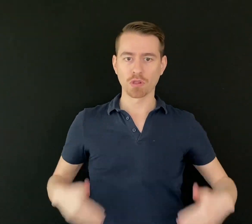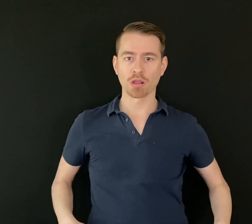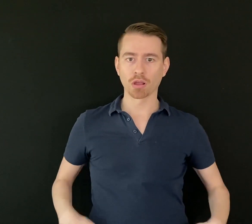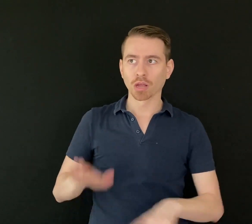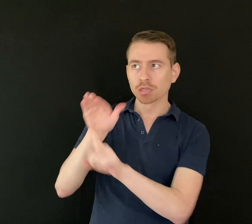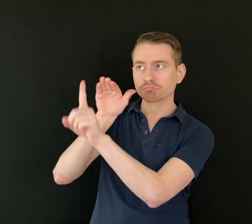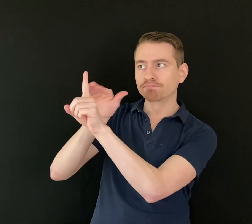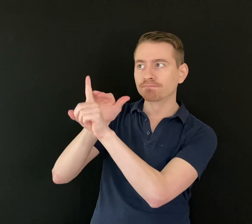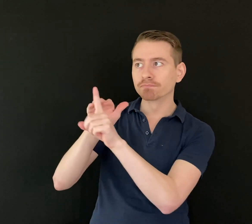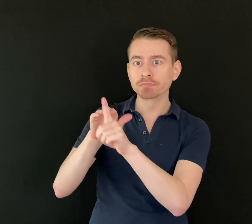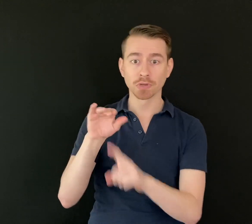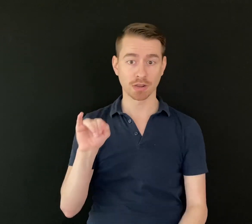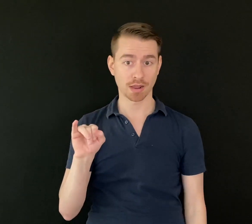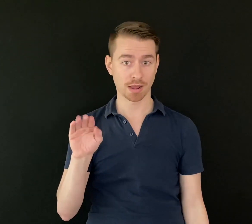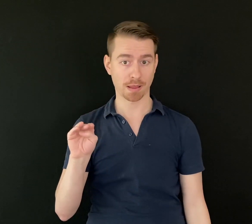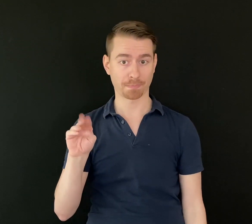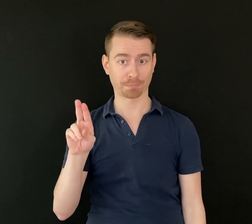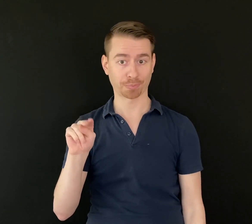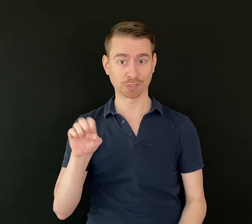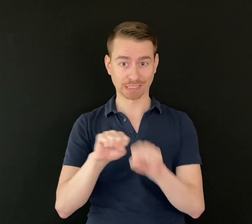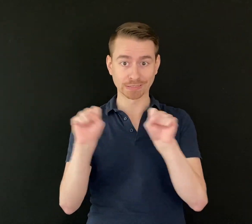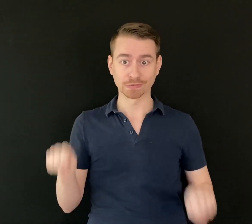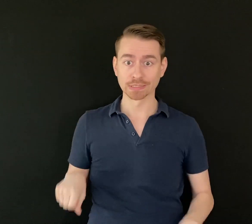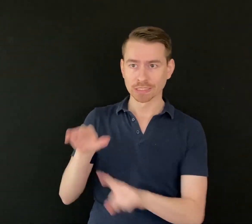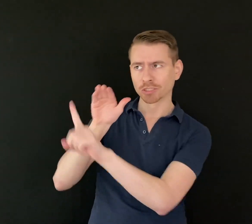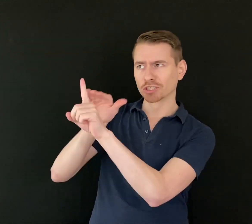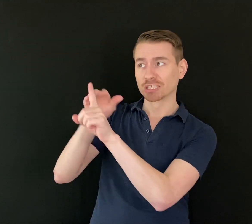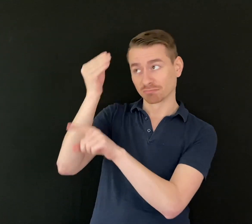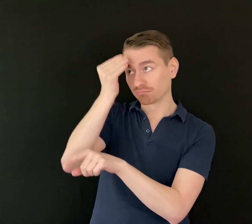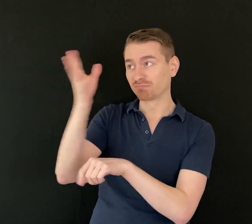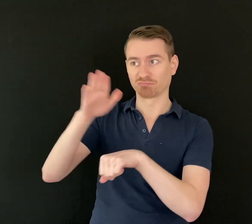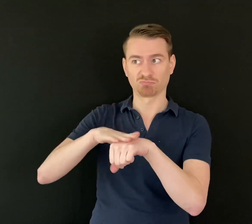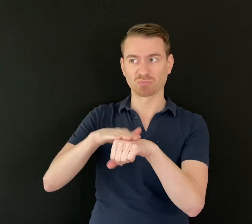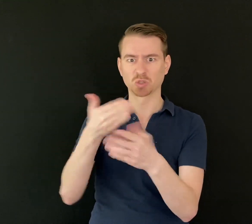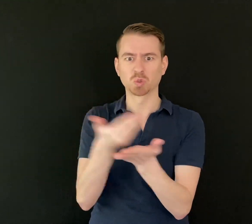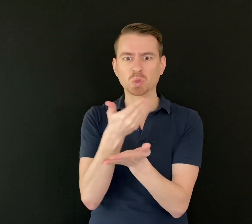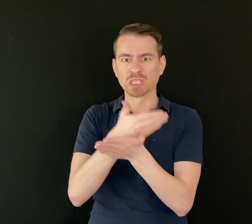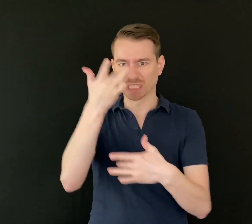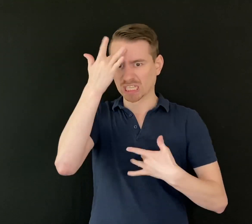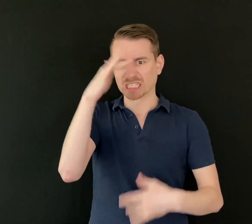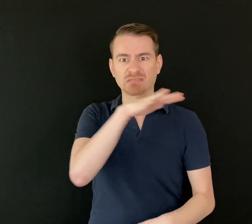informs your immune system, tells them all about COVID, and warns them that this disease is out there.